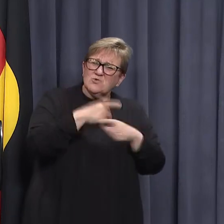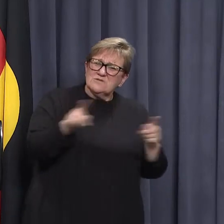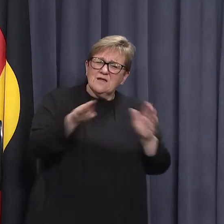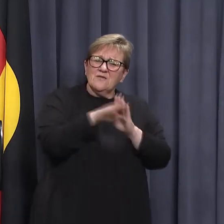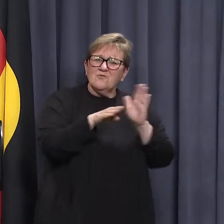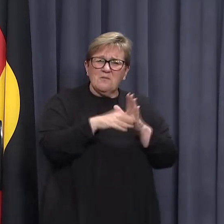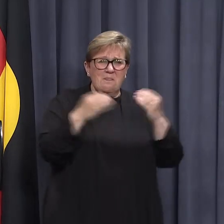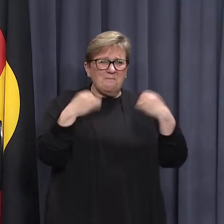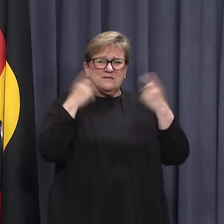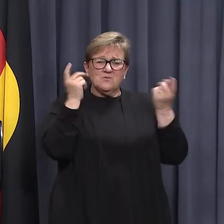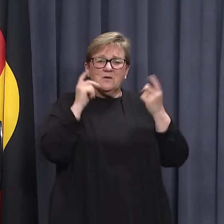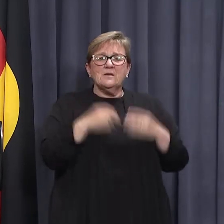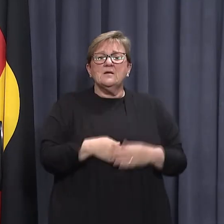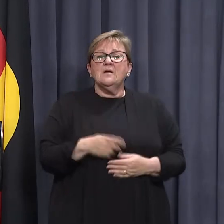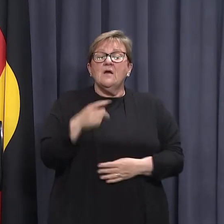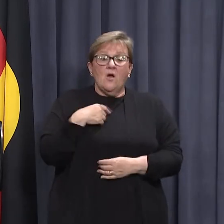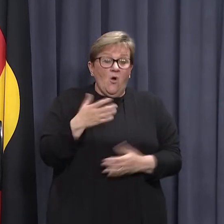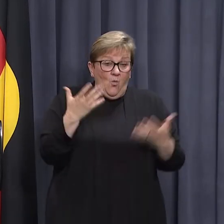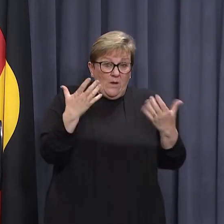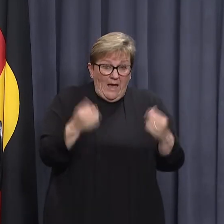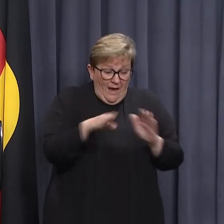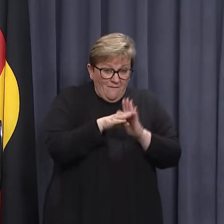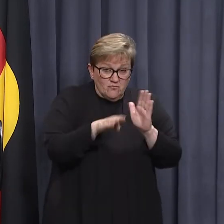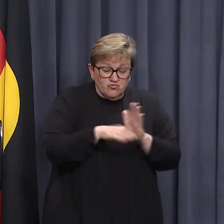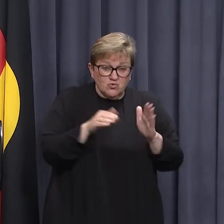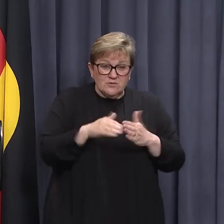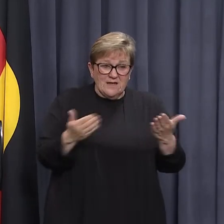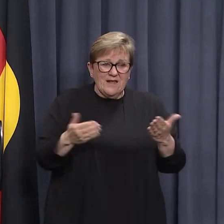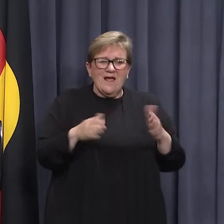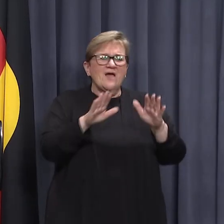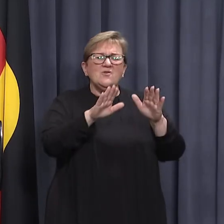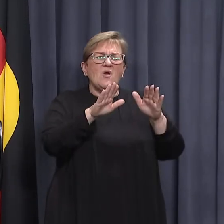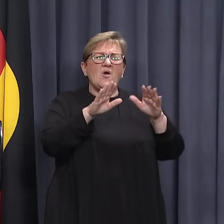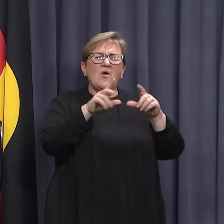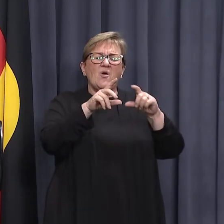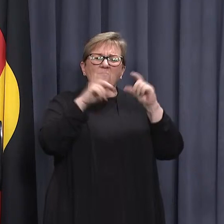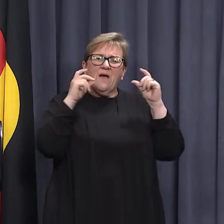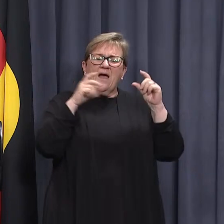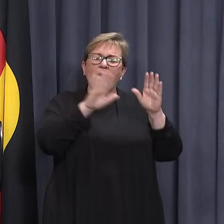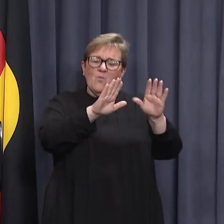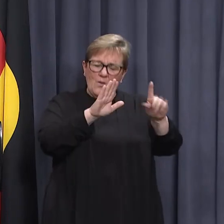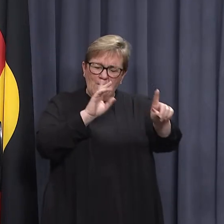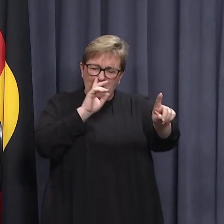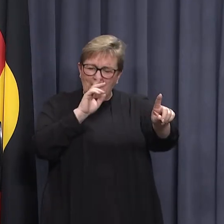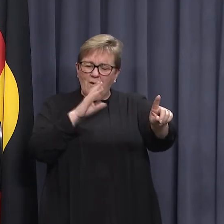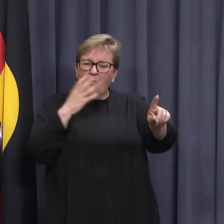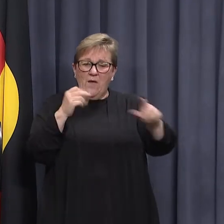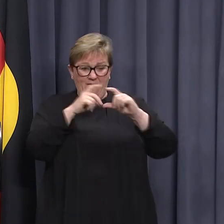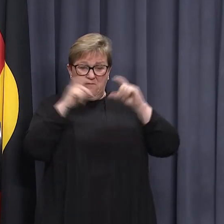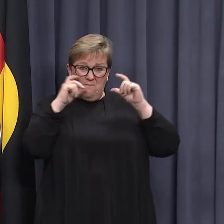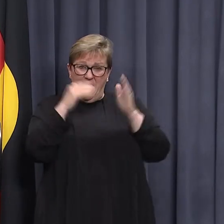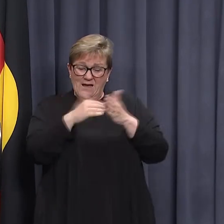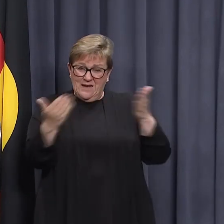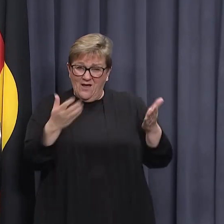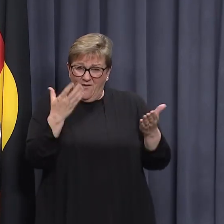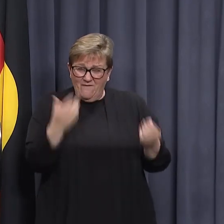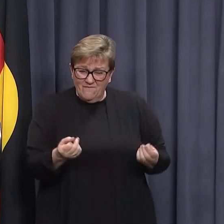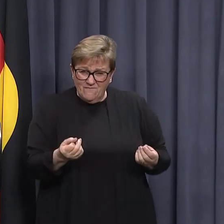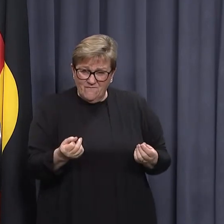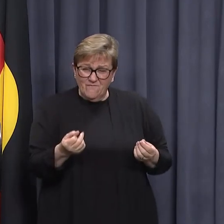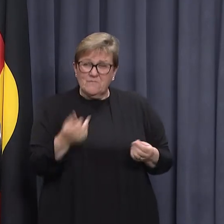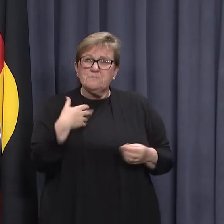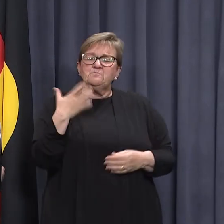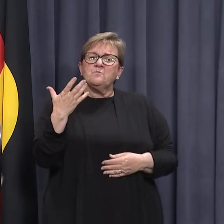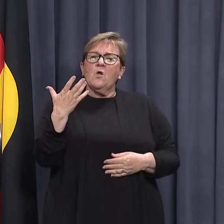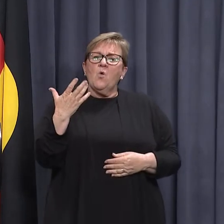Yeah. Well, we already have measures in place. So we have mask wearing now and we have mask wearing now and we